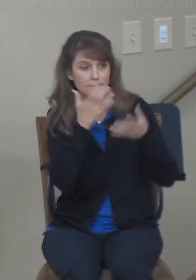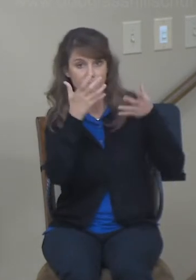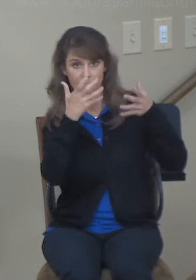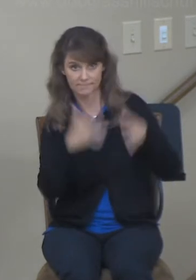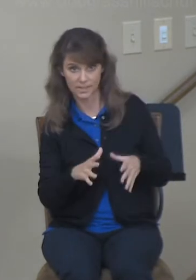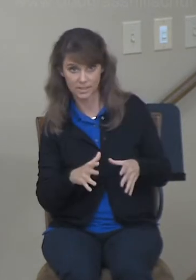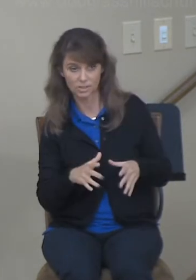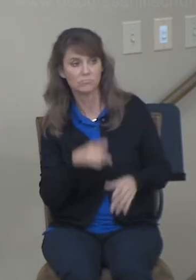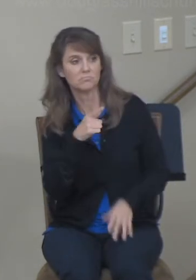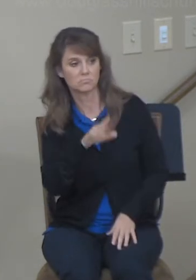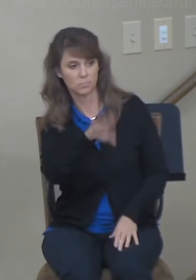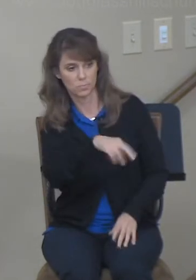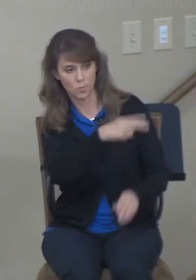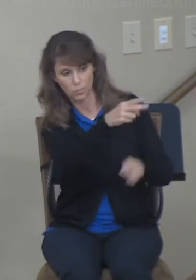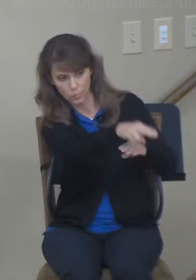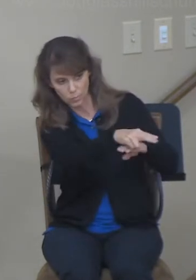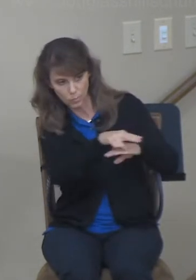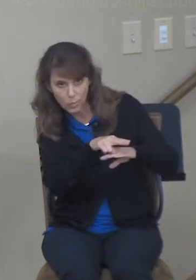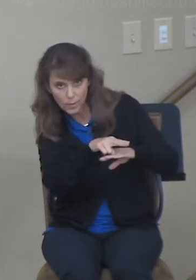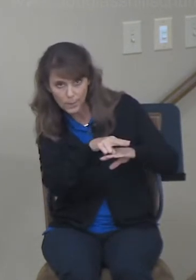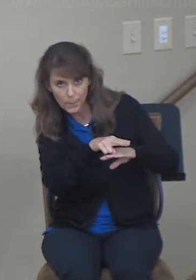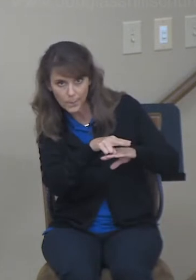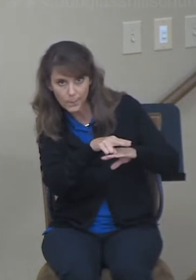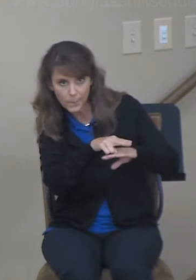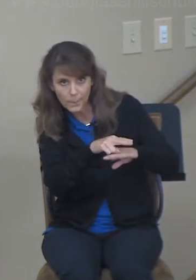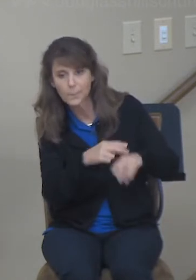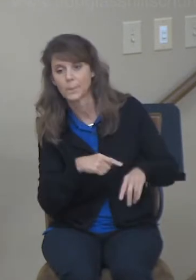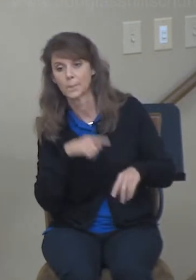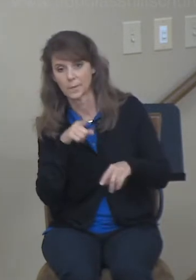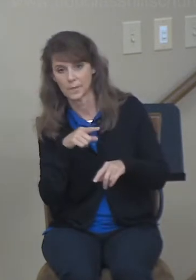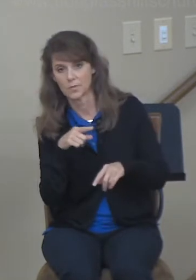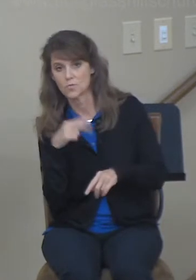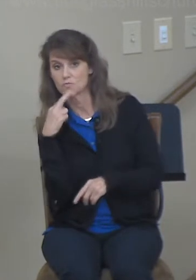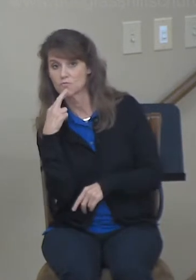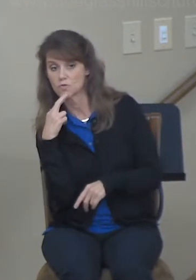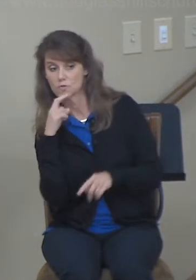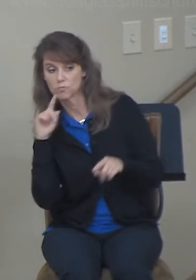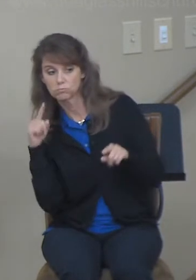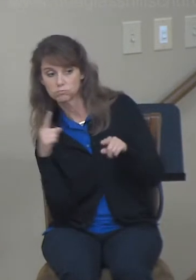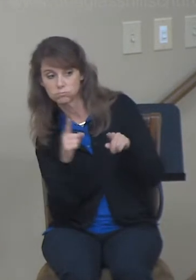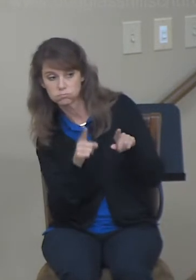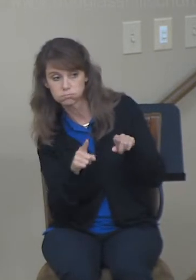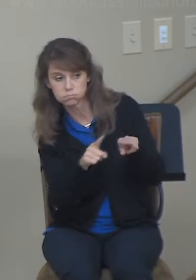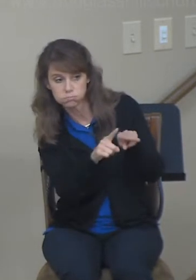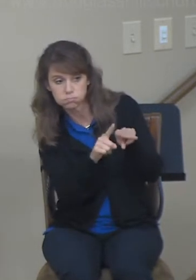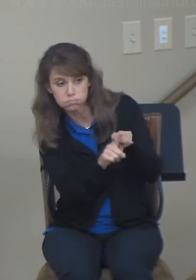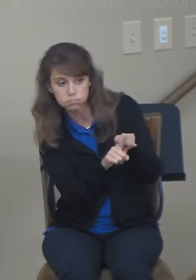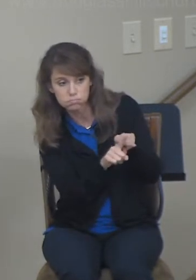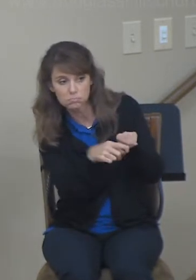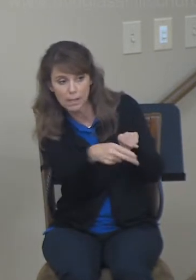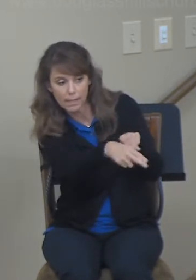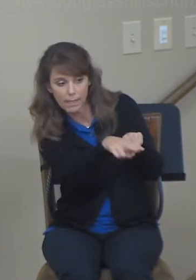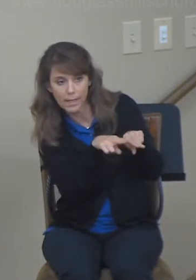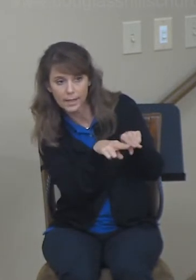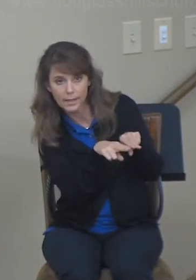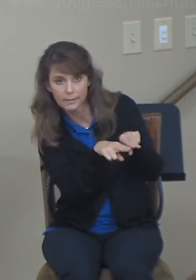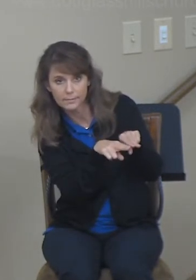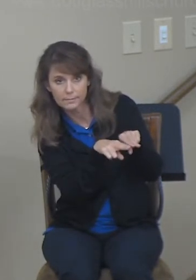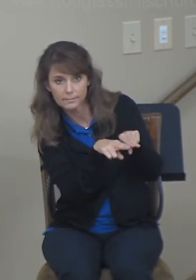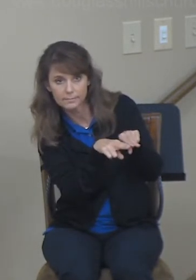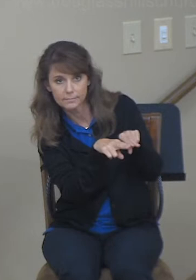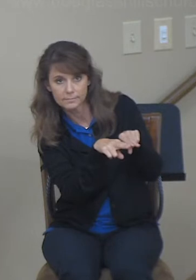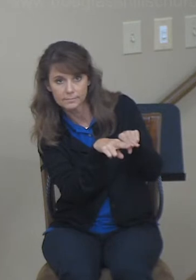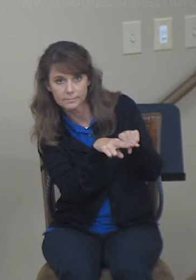he went to lie down at the heap of grain. And she uncovered his feet and laid down. That's kind of a weird phrase.